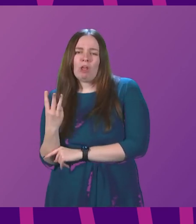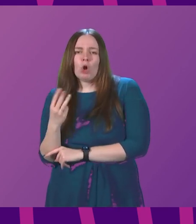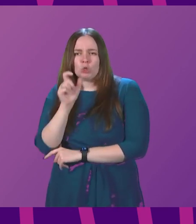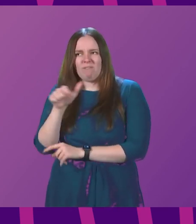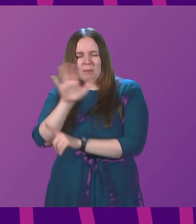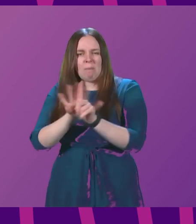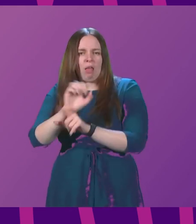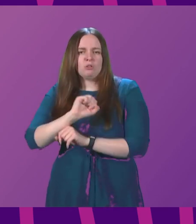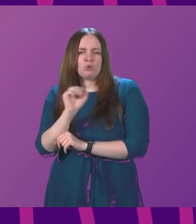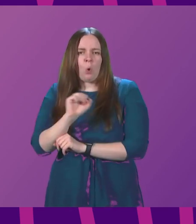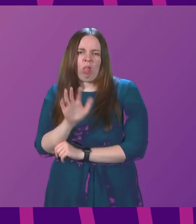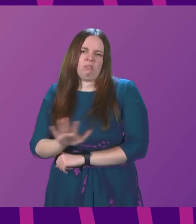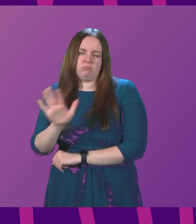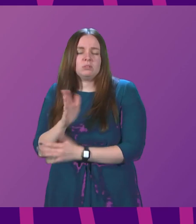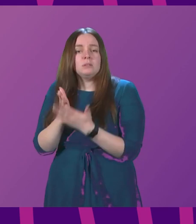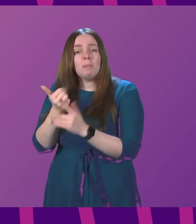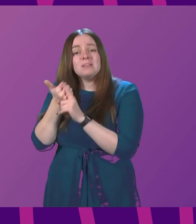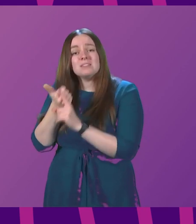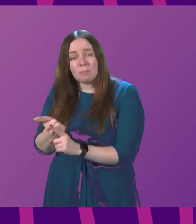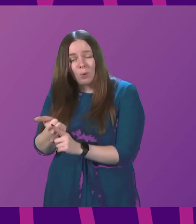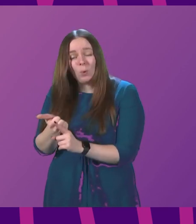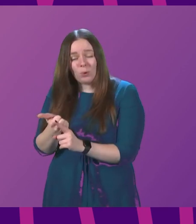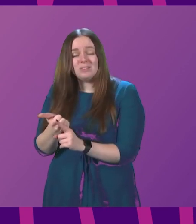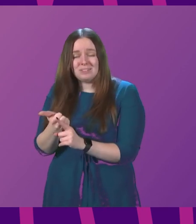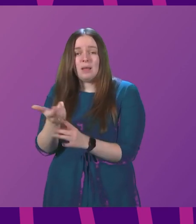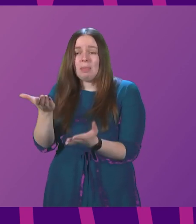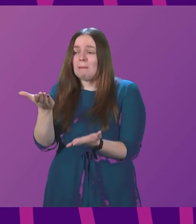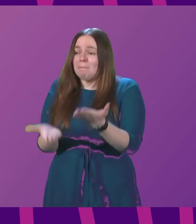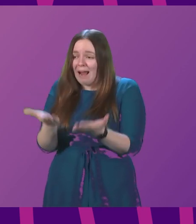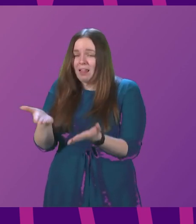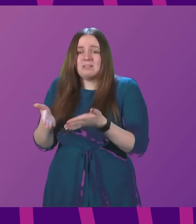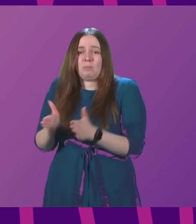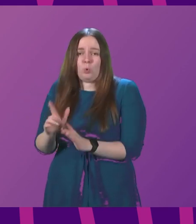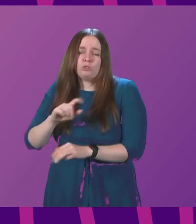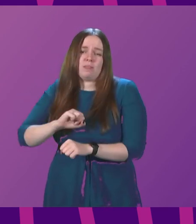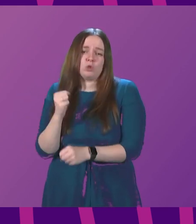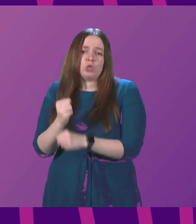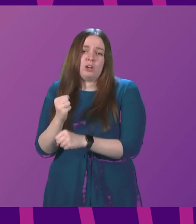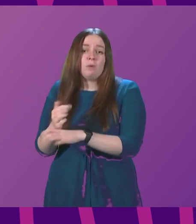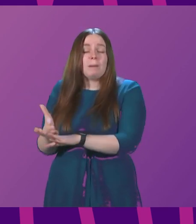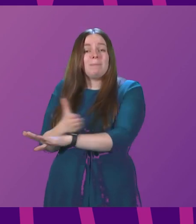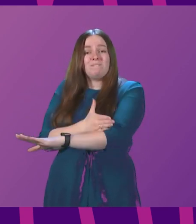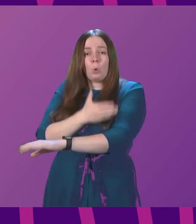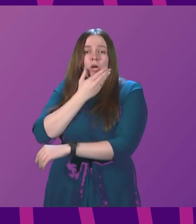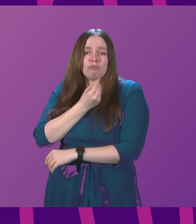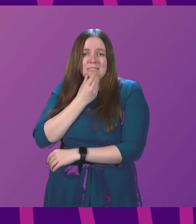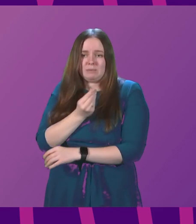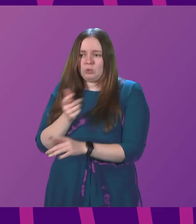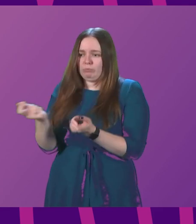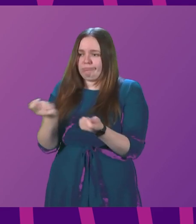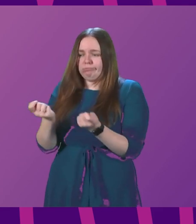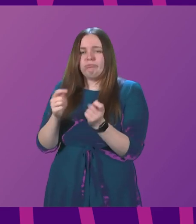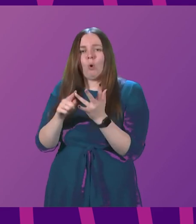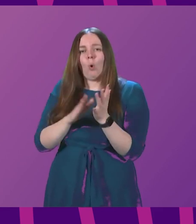or thereabouts actually support the proportionate balanced approach that the Scottish Government took before Christmas in response to